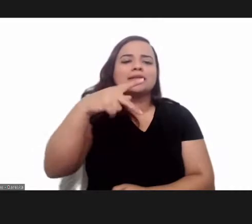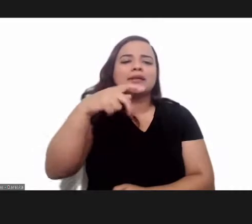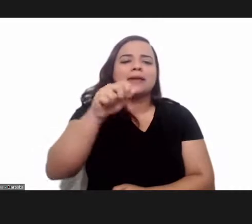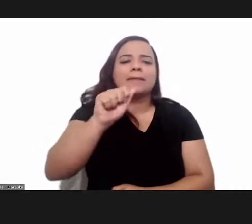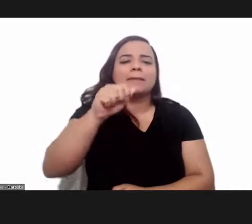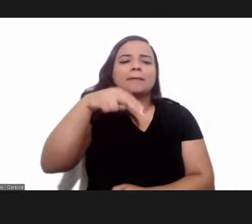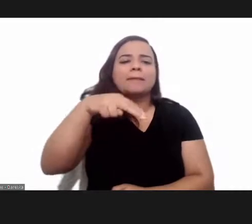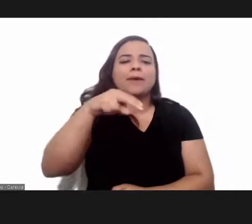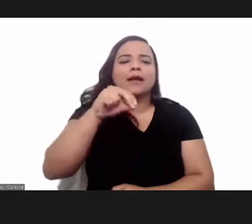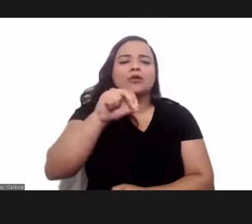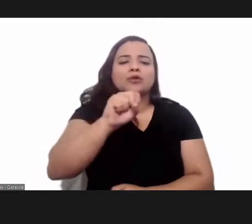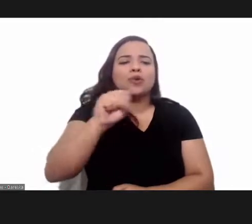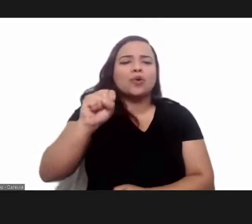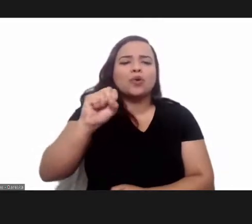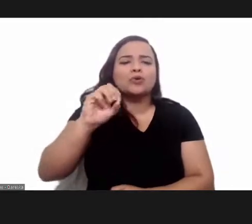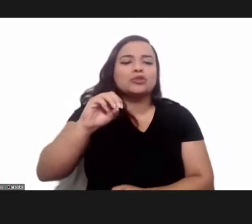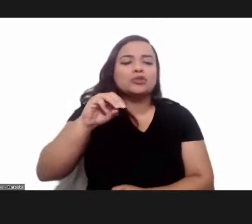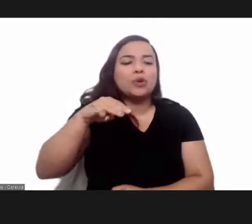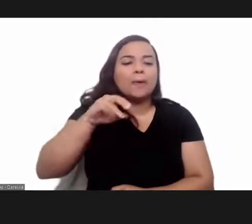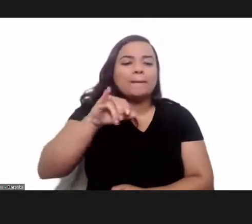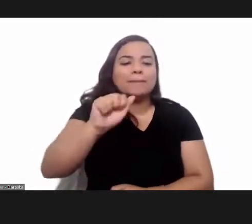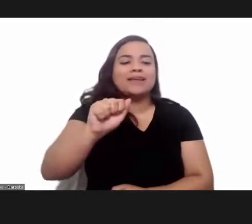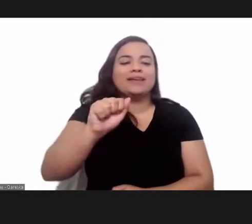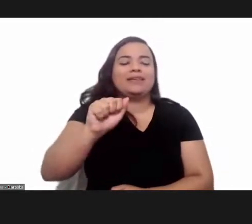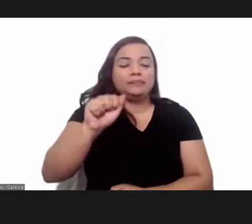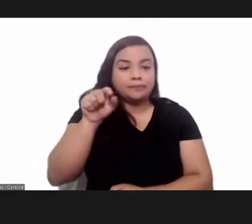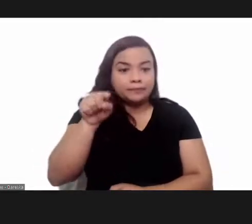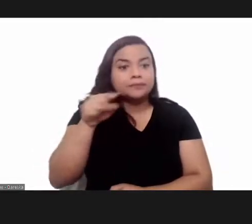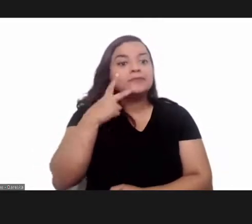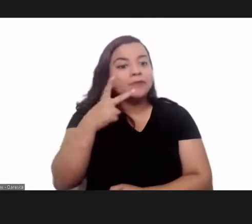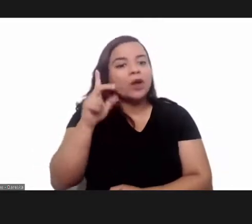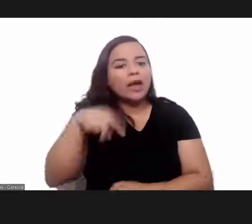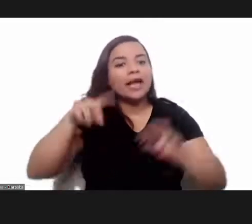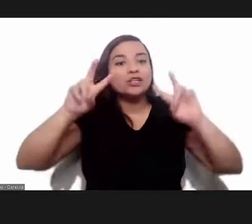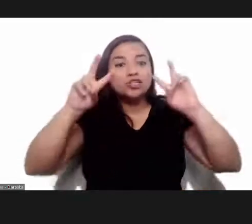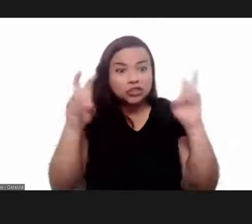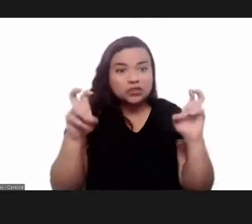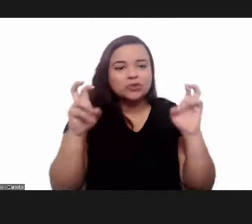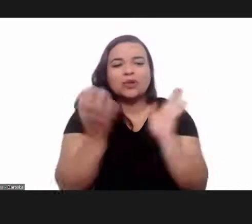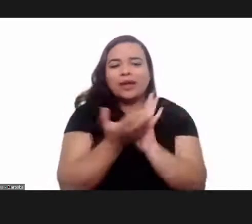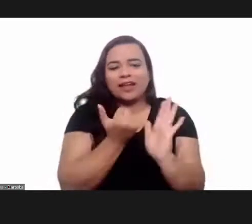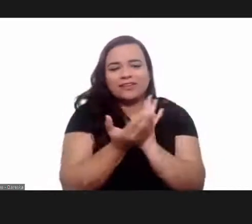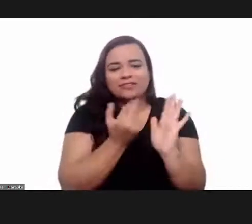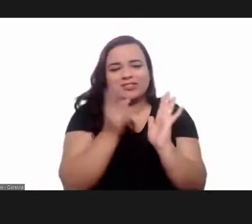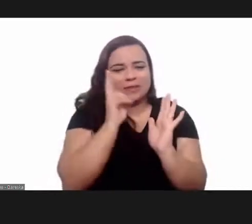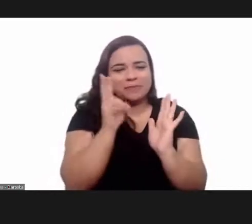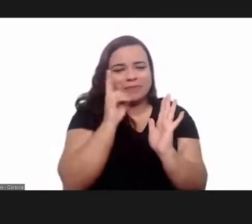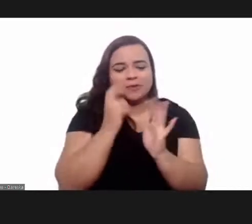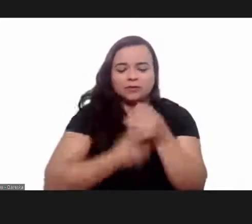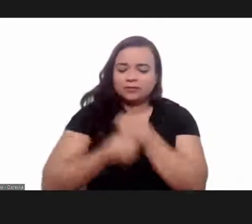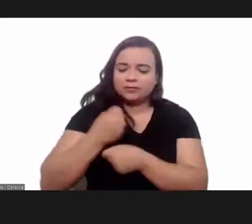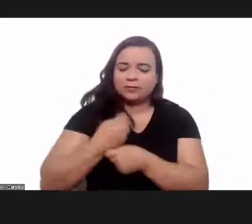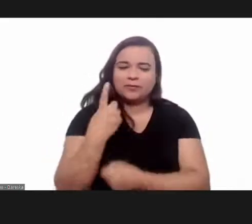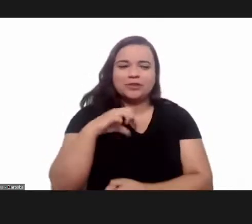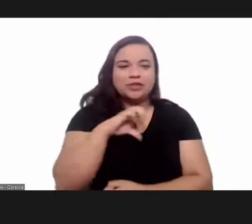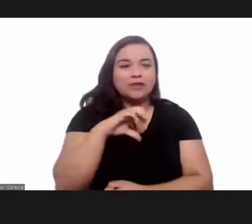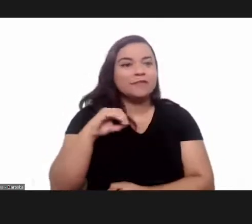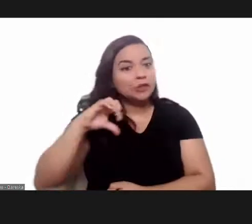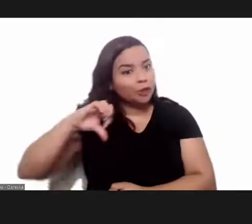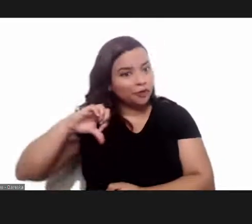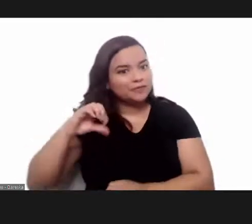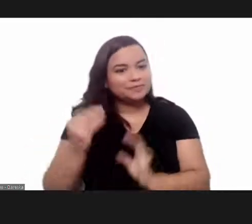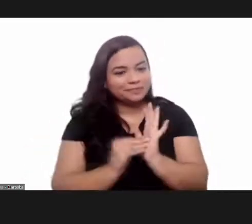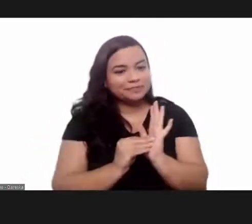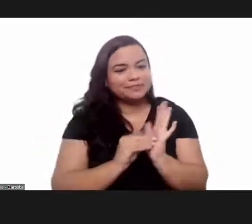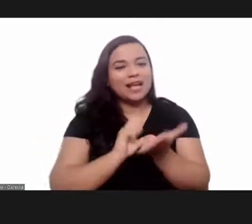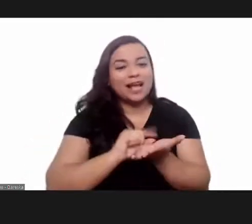American trypanosomiasis the title of the article in the journal in the memorias in 1909 the